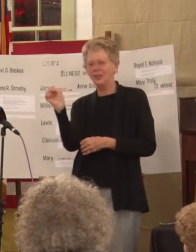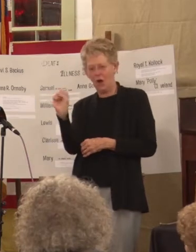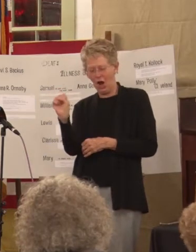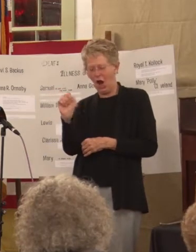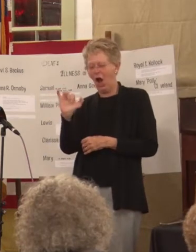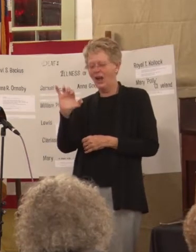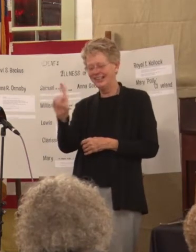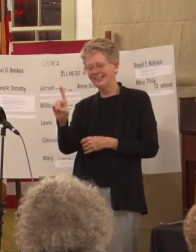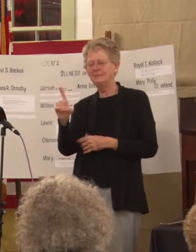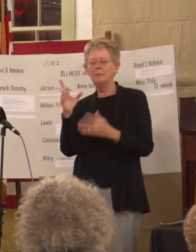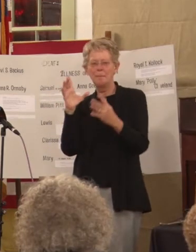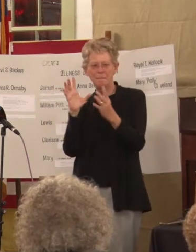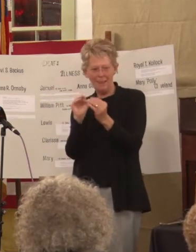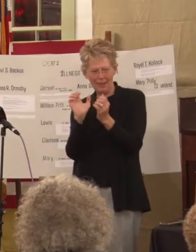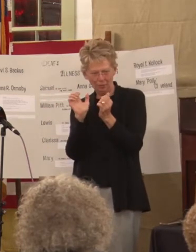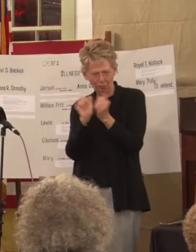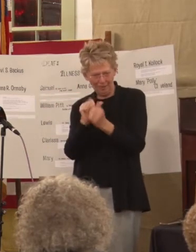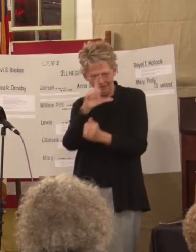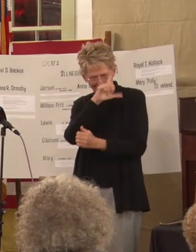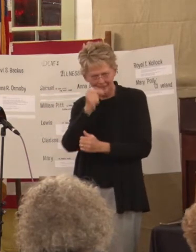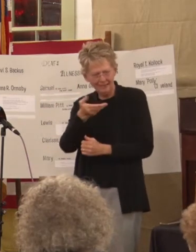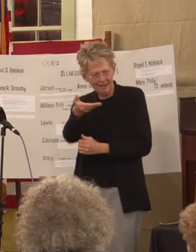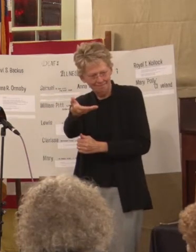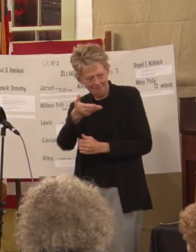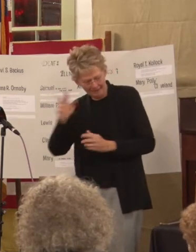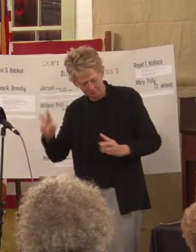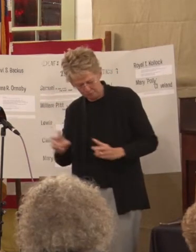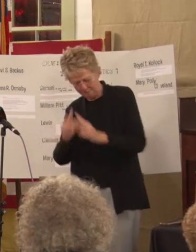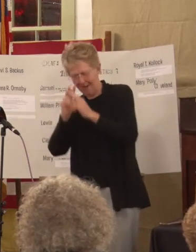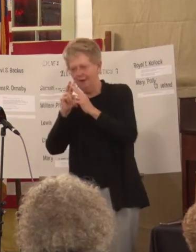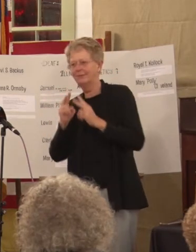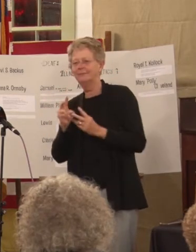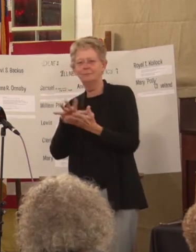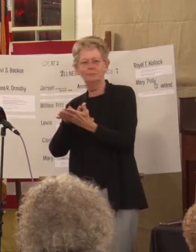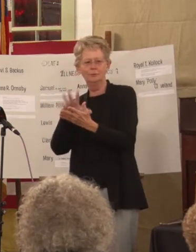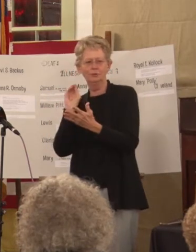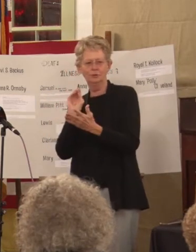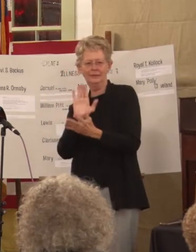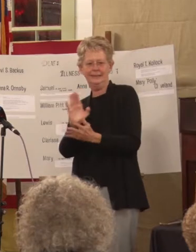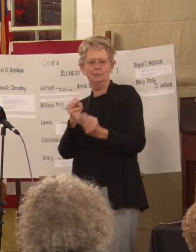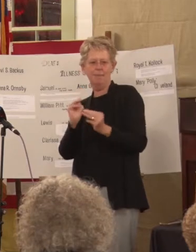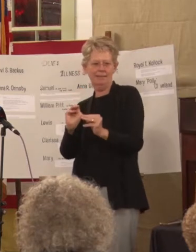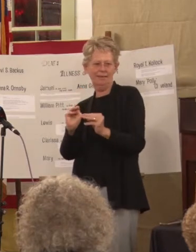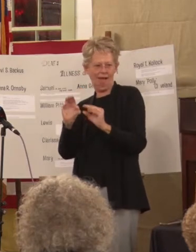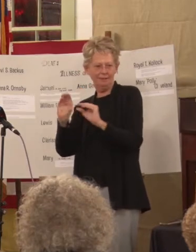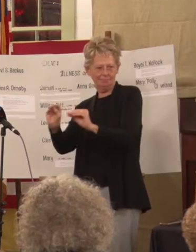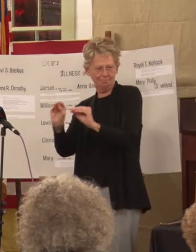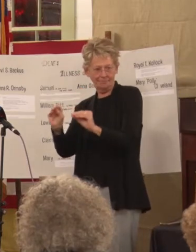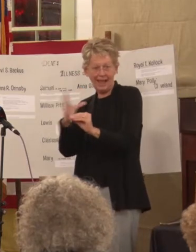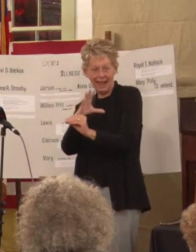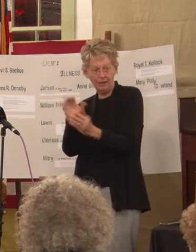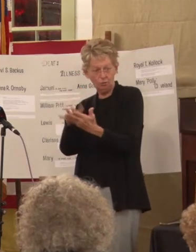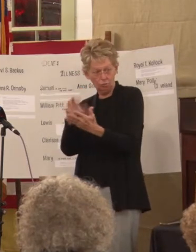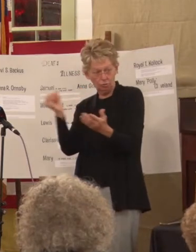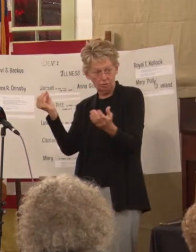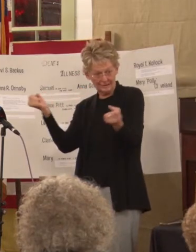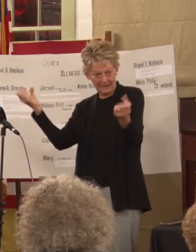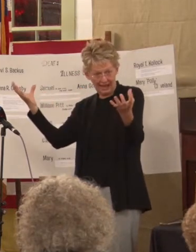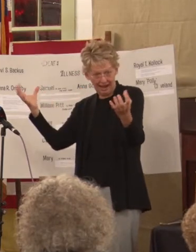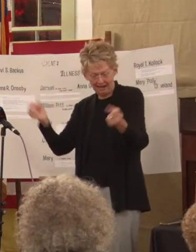Gallaudet, and invited him to Paris, to learn the methodologies and science needed to establish the school.